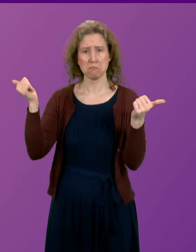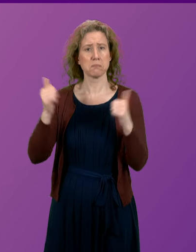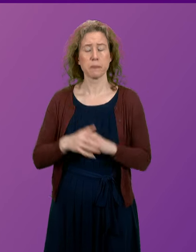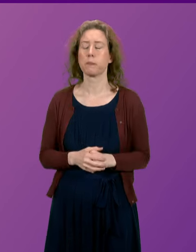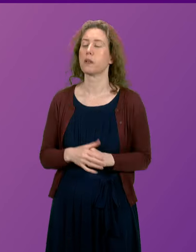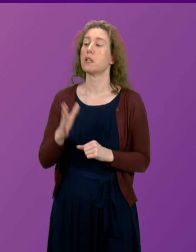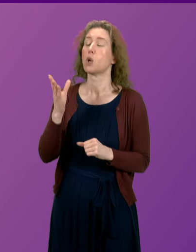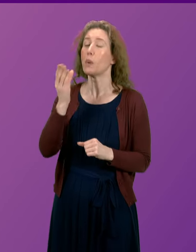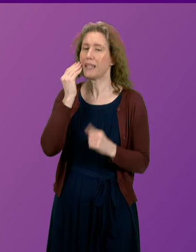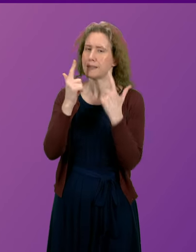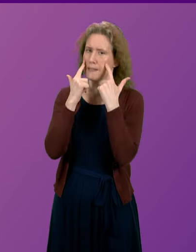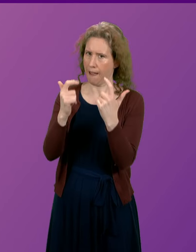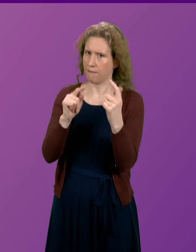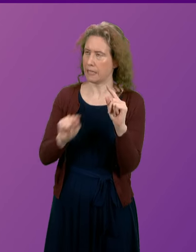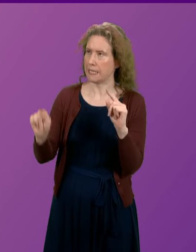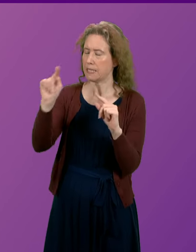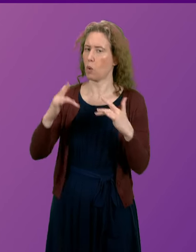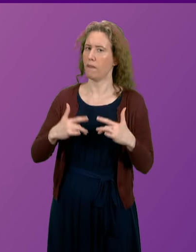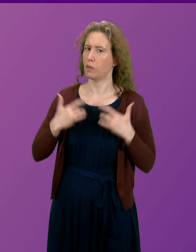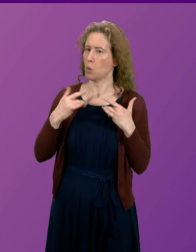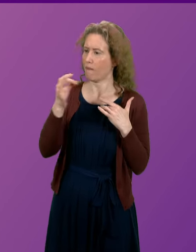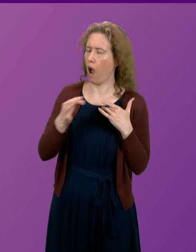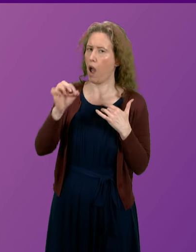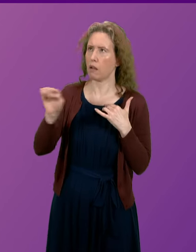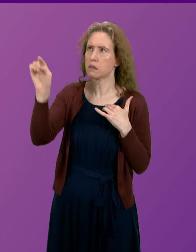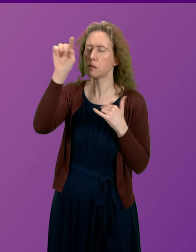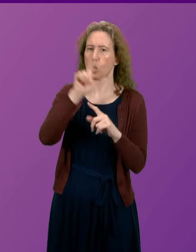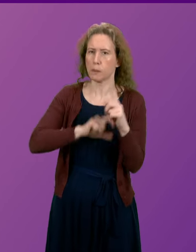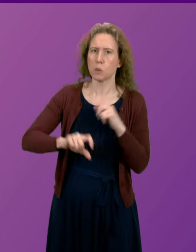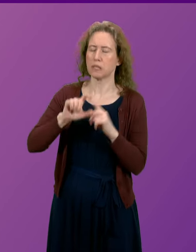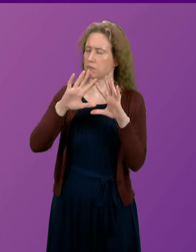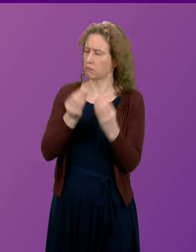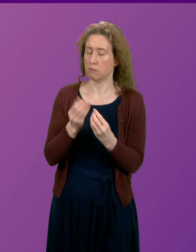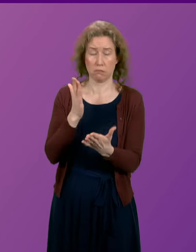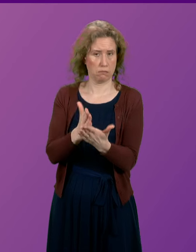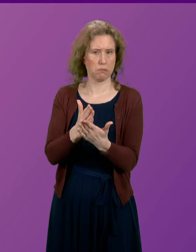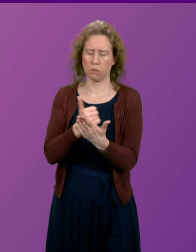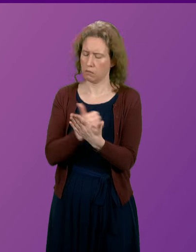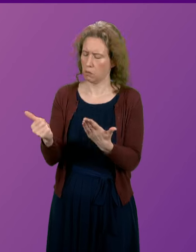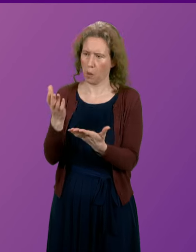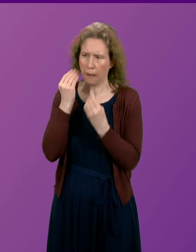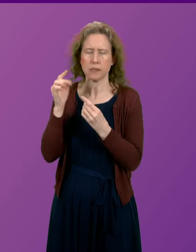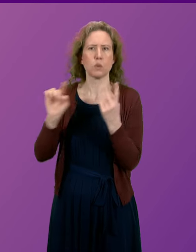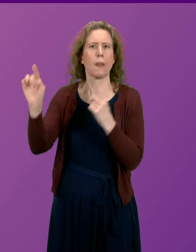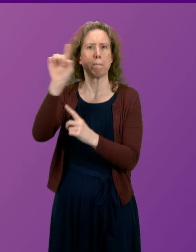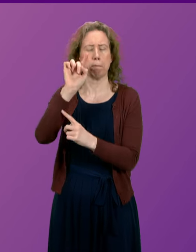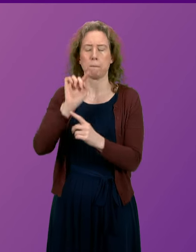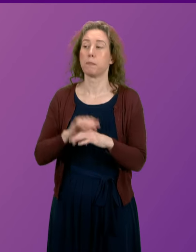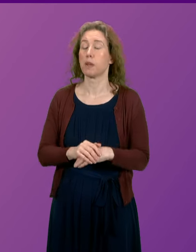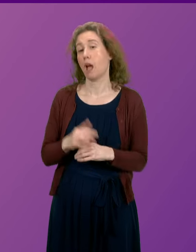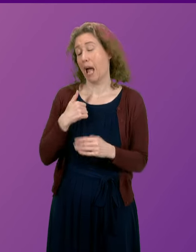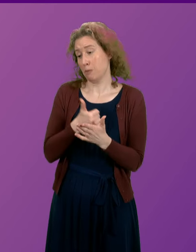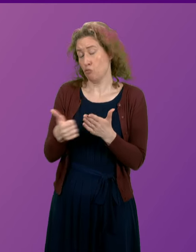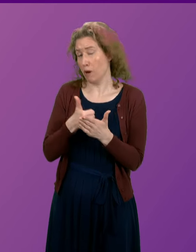We listen carefully to the views of Island communities and we will continue to do so. I will give that assurance to Mr. Mountain. As a regular